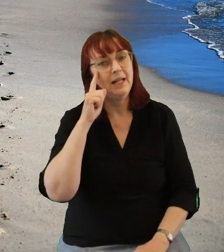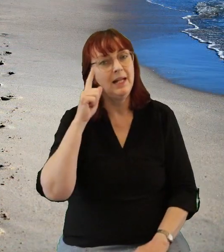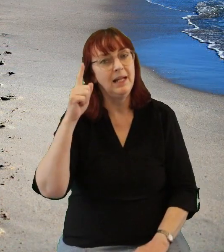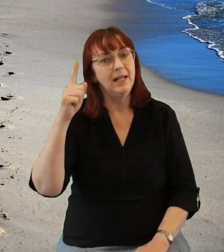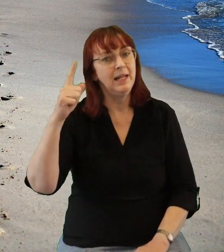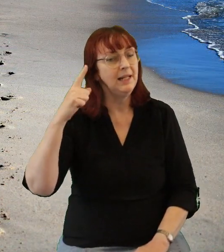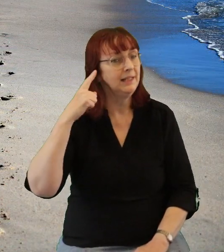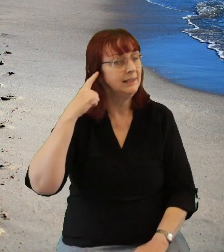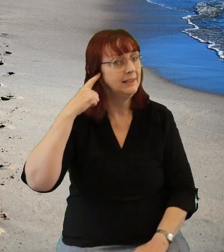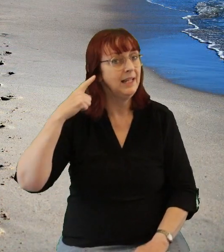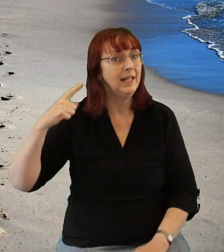senses,